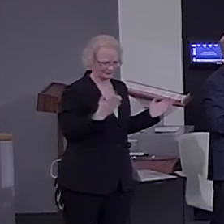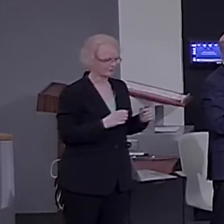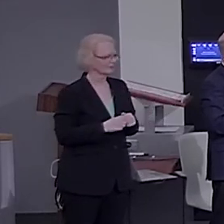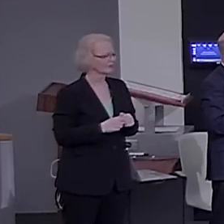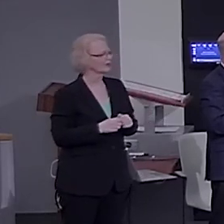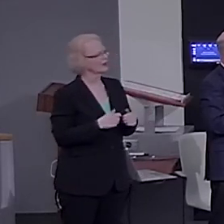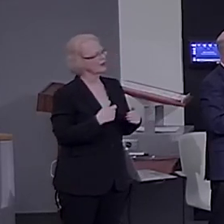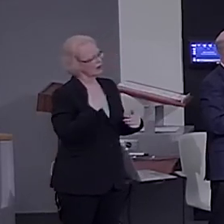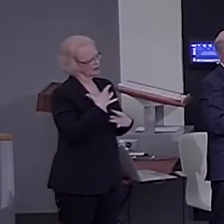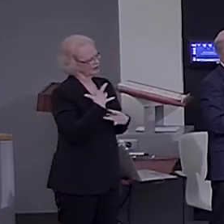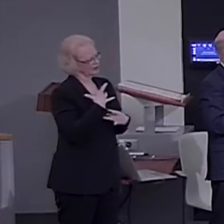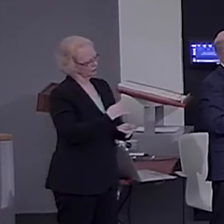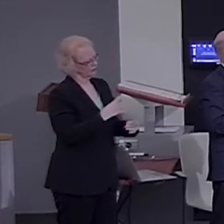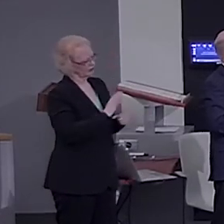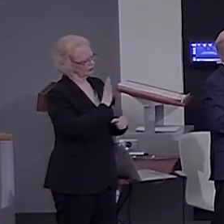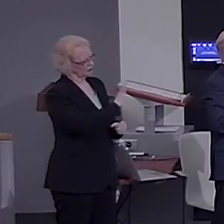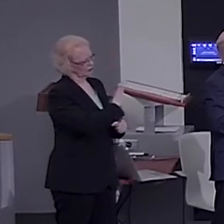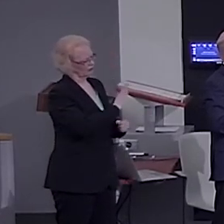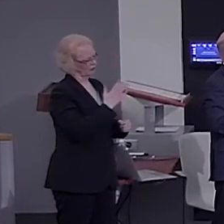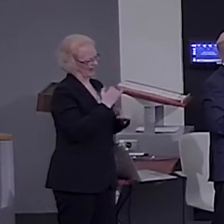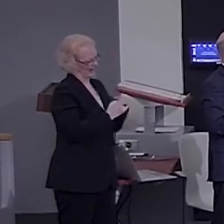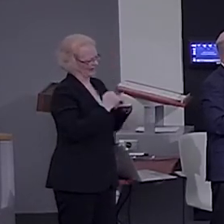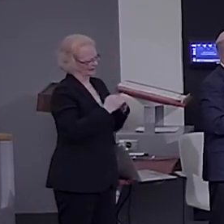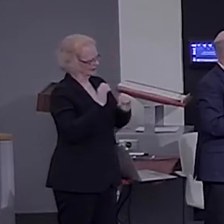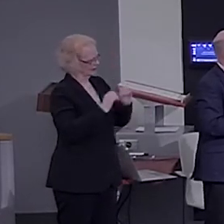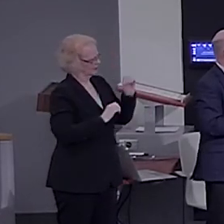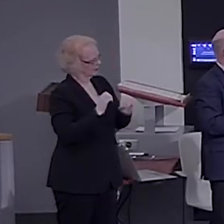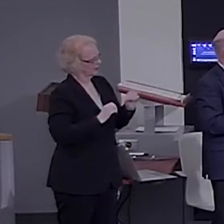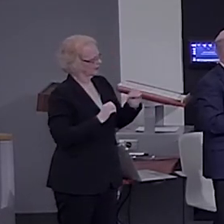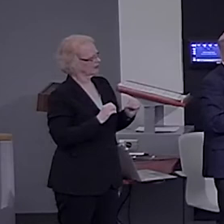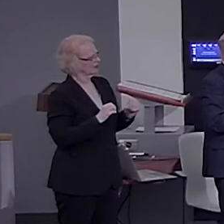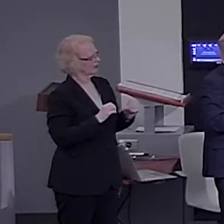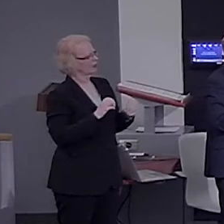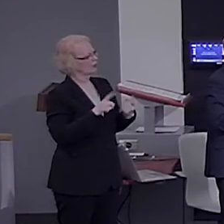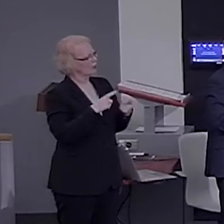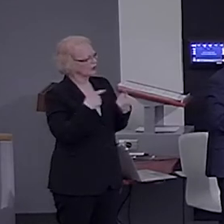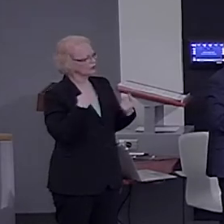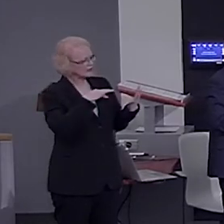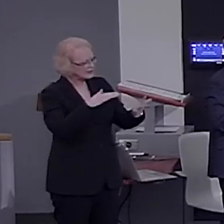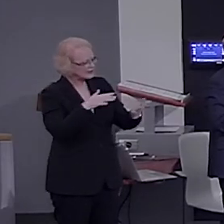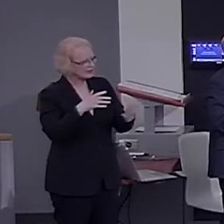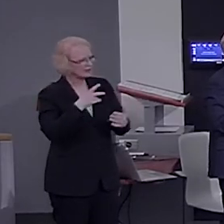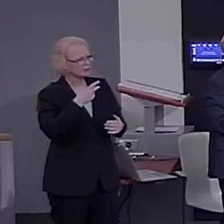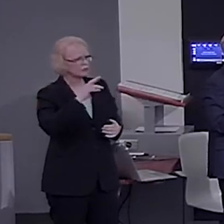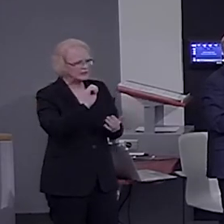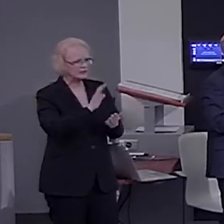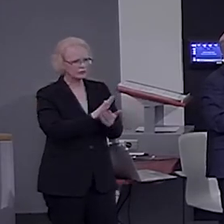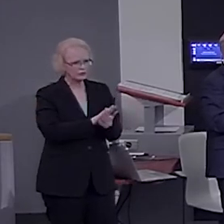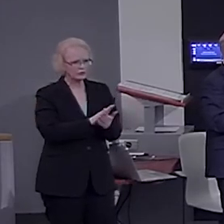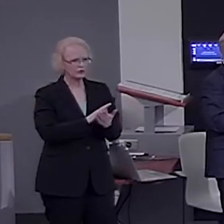in your last experiment that you did with preschoolers, the one of the geometrical language. So,